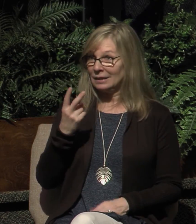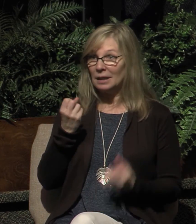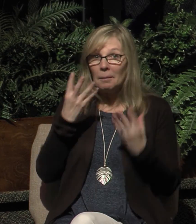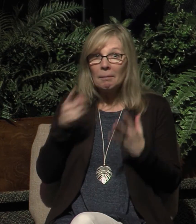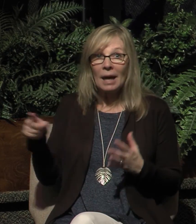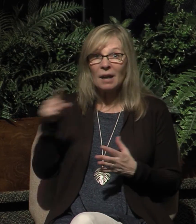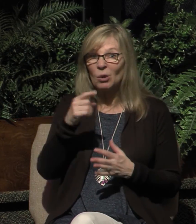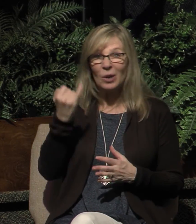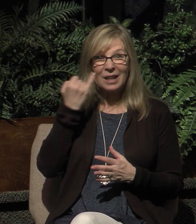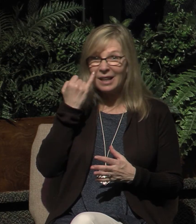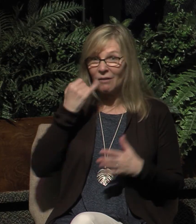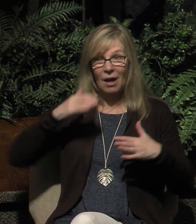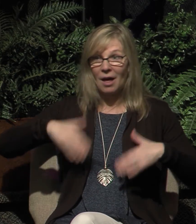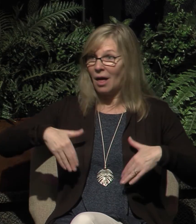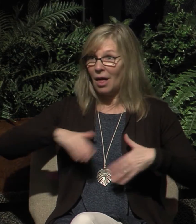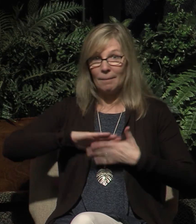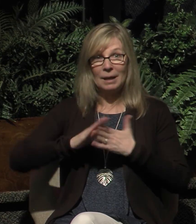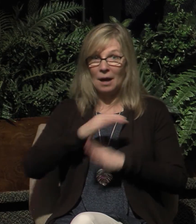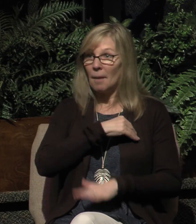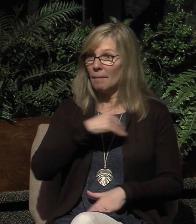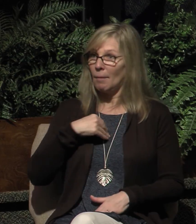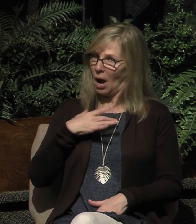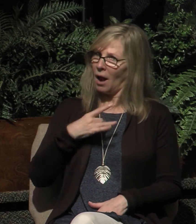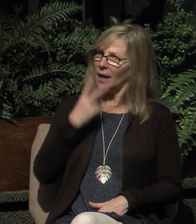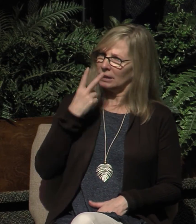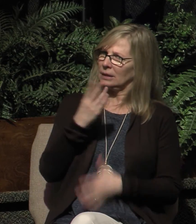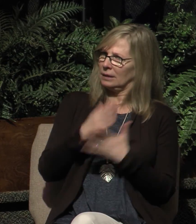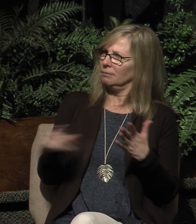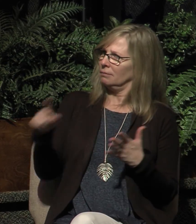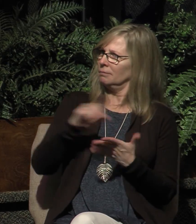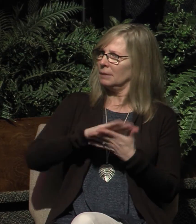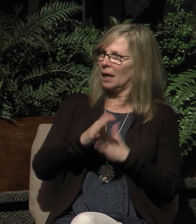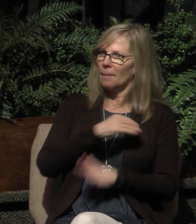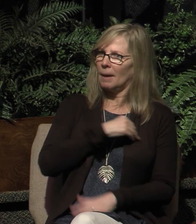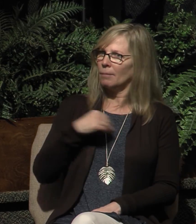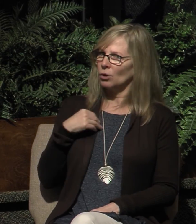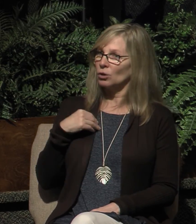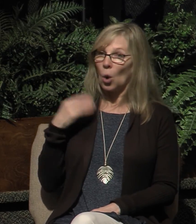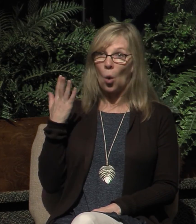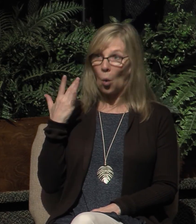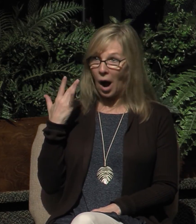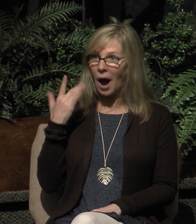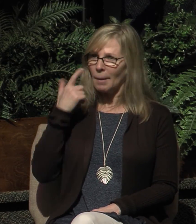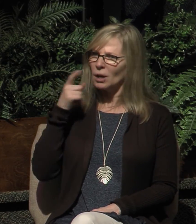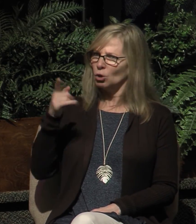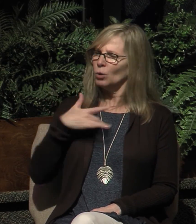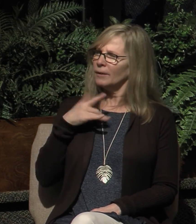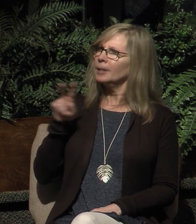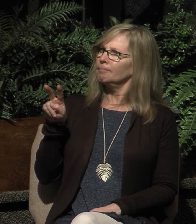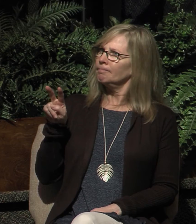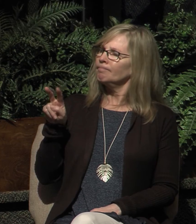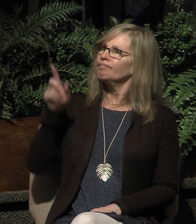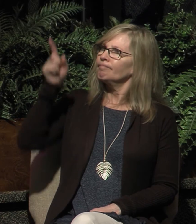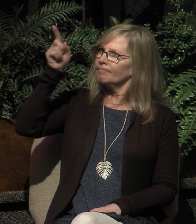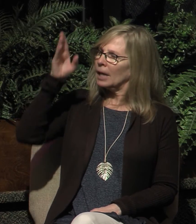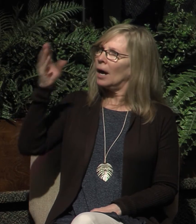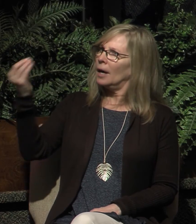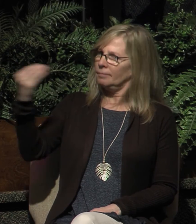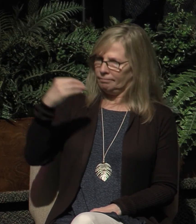of Lakeside to become members because you are convinced before God that this is the biblically right